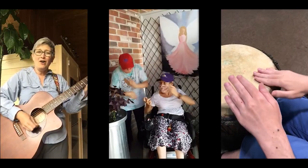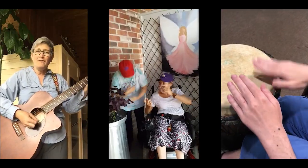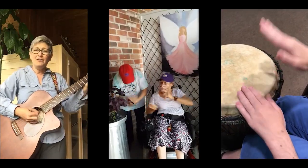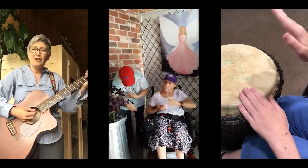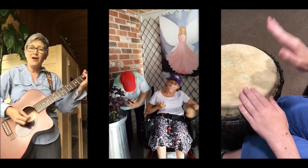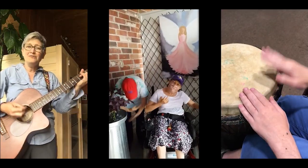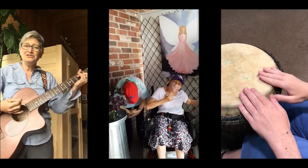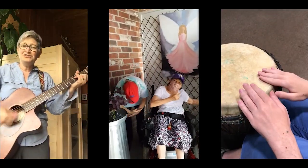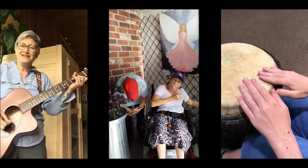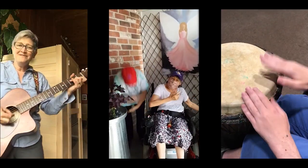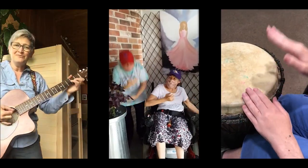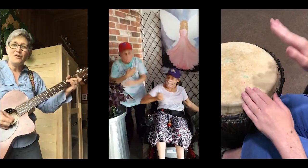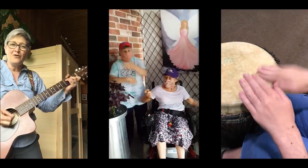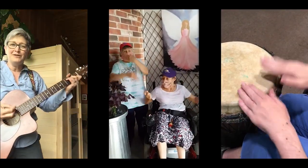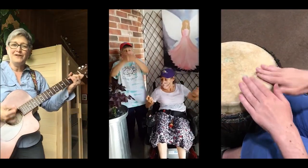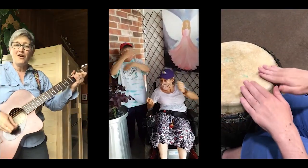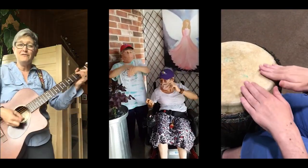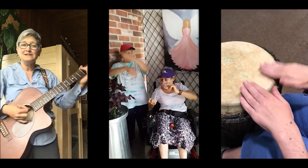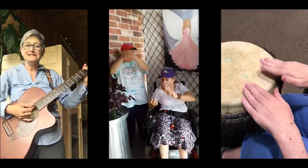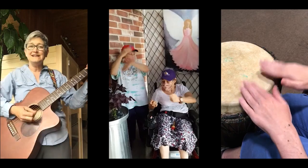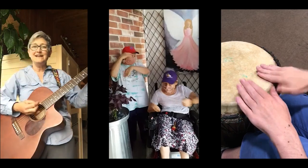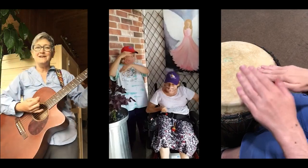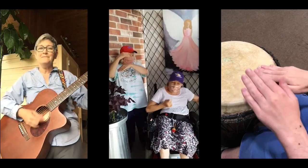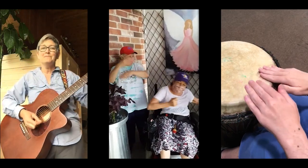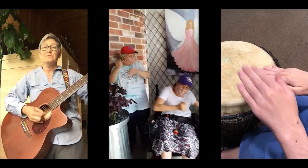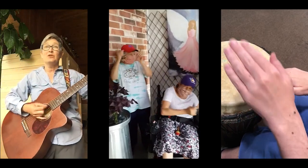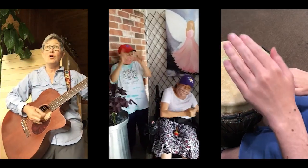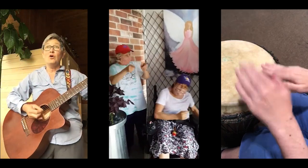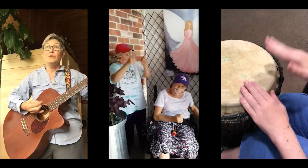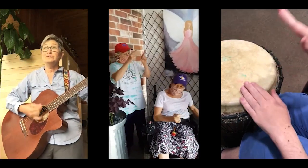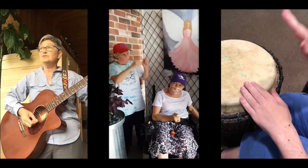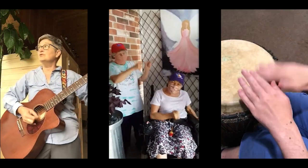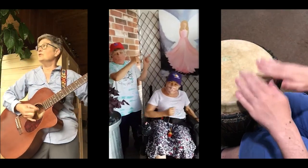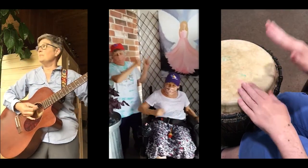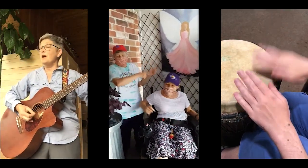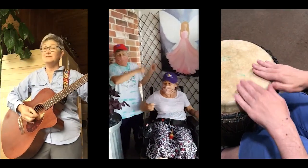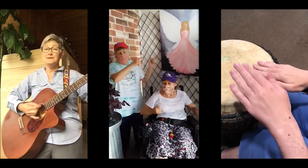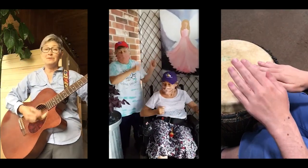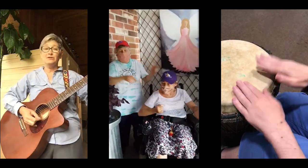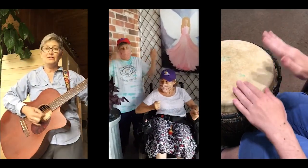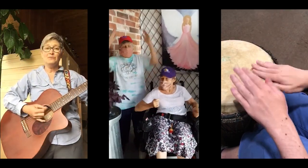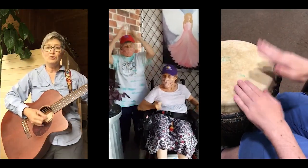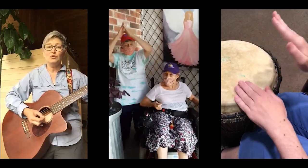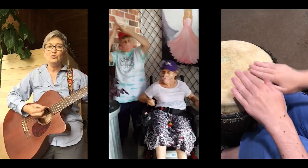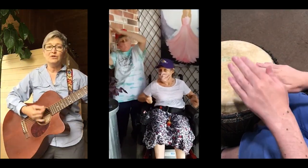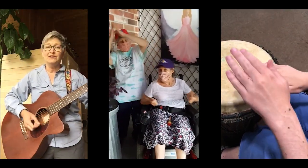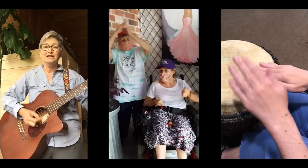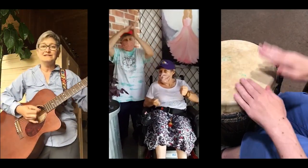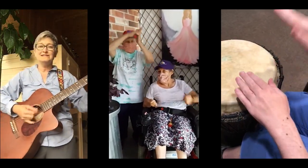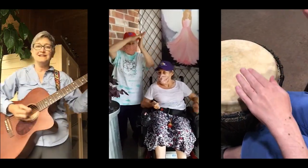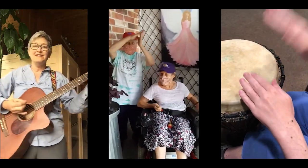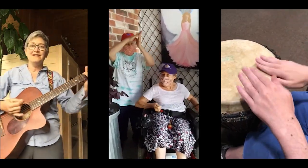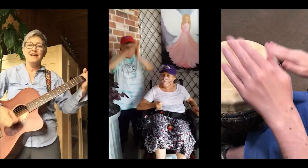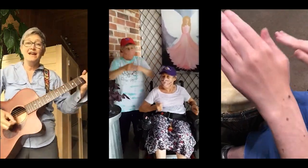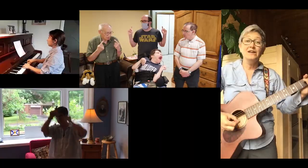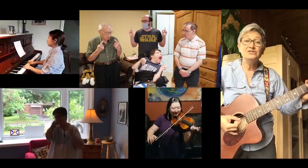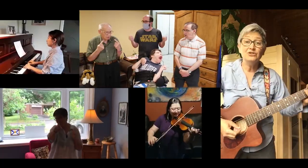Rollin' over the ocean, rollin' off the sea Rollin' over your pride, build community